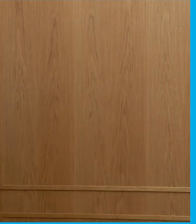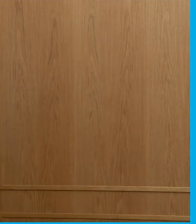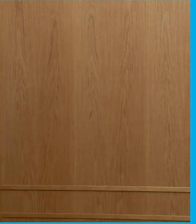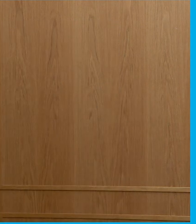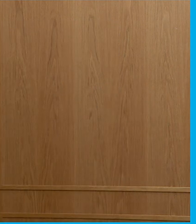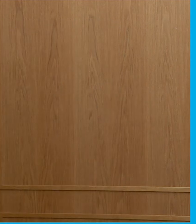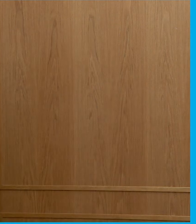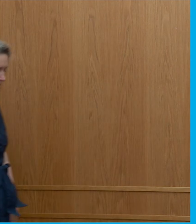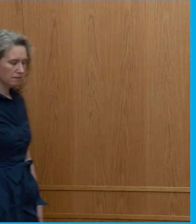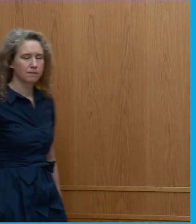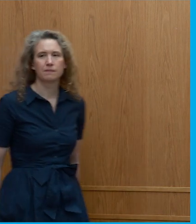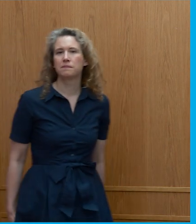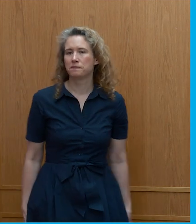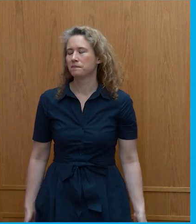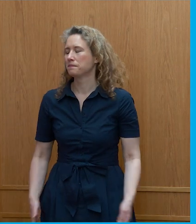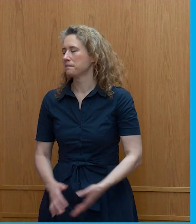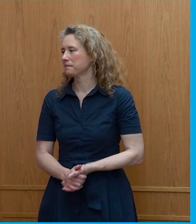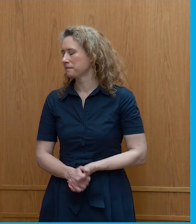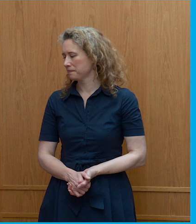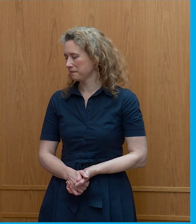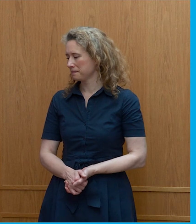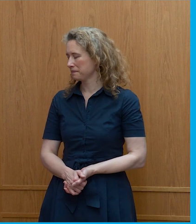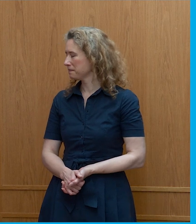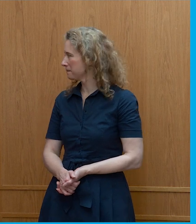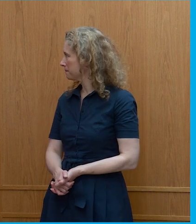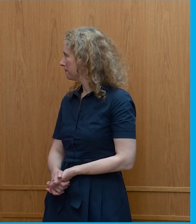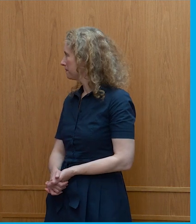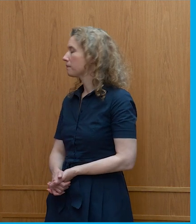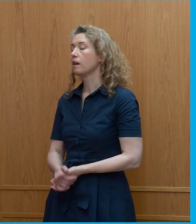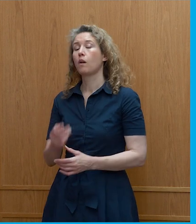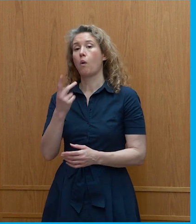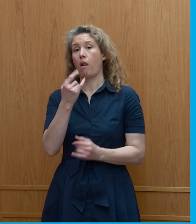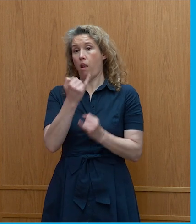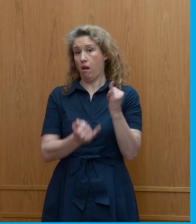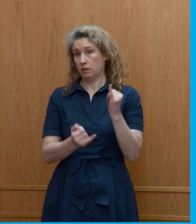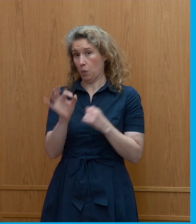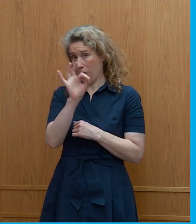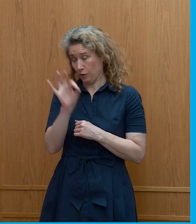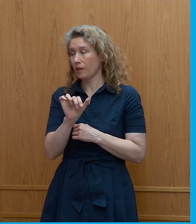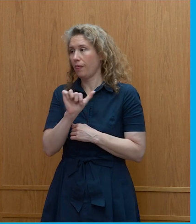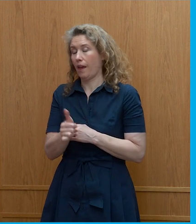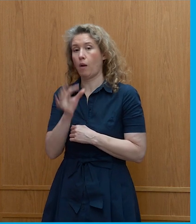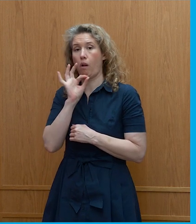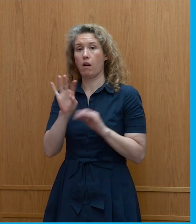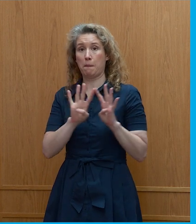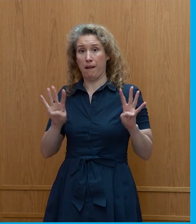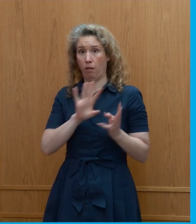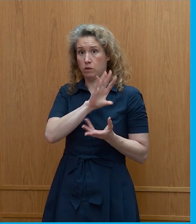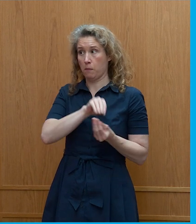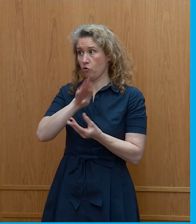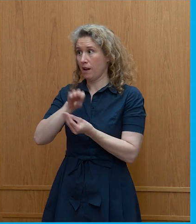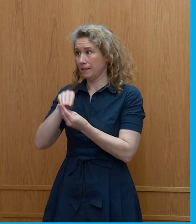so um there was a final question then i'm going to ask the panel to sum up i'm afraid um